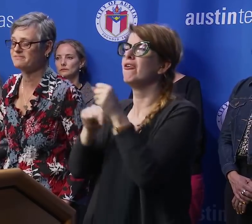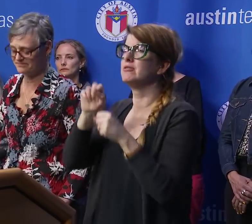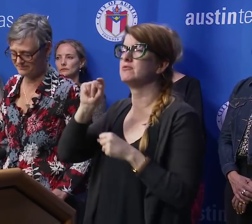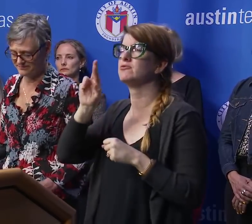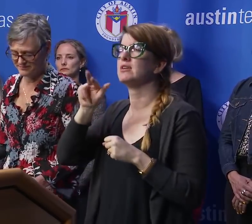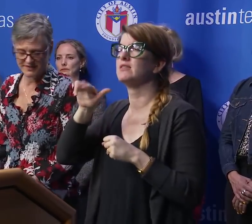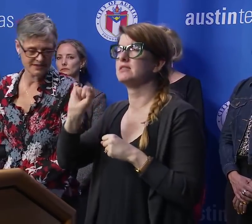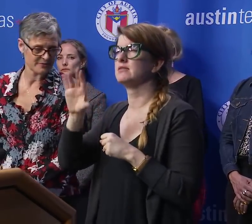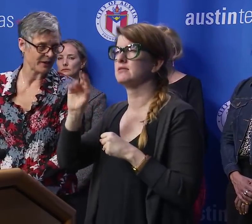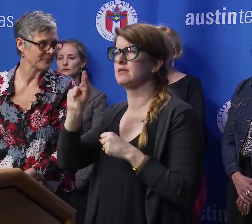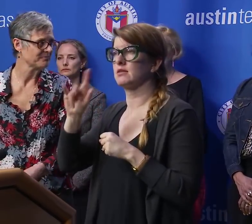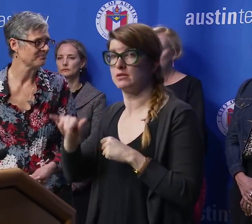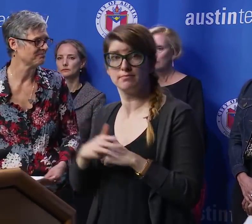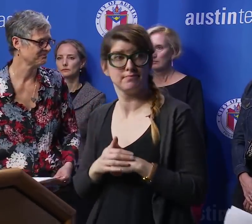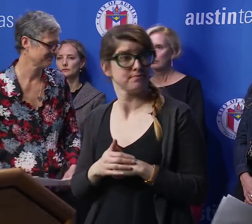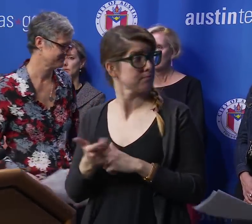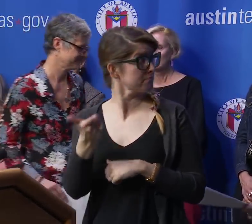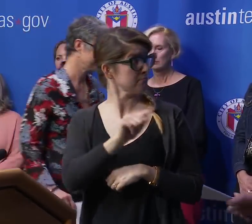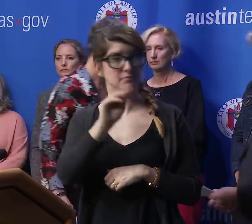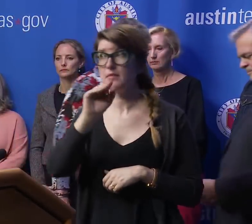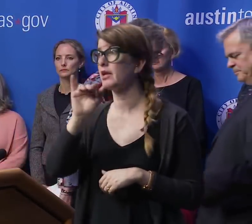County. Mayor?